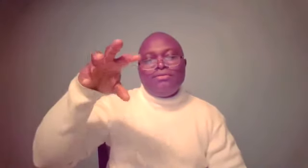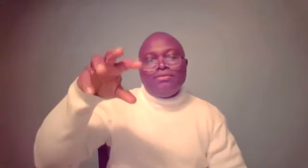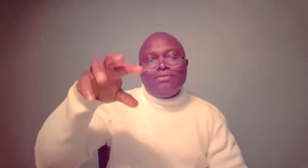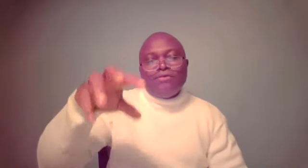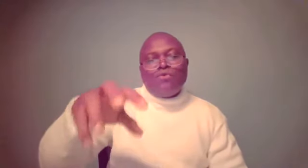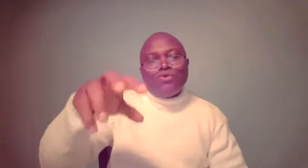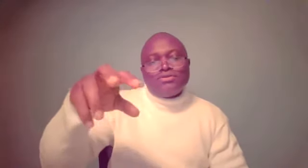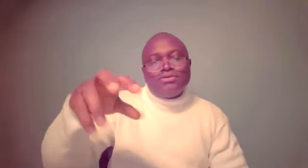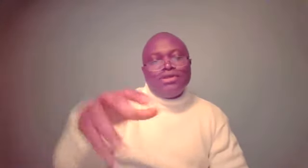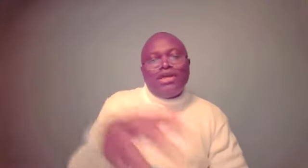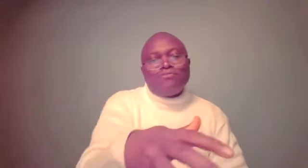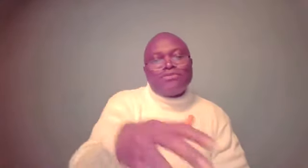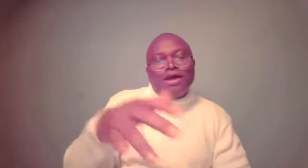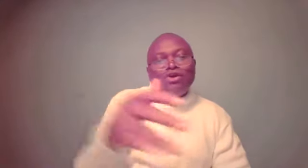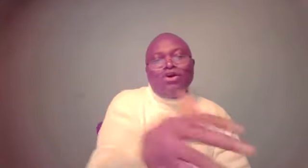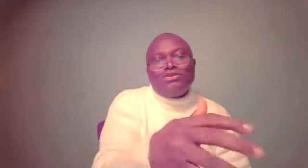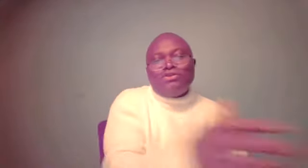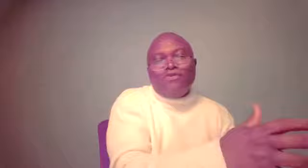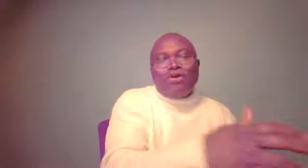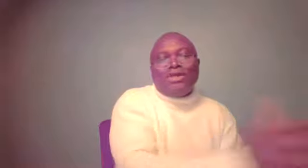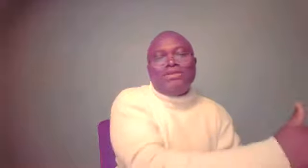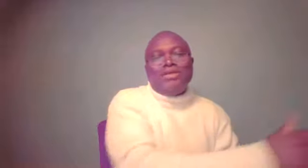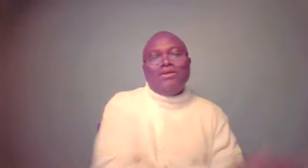Of course, the gifts and callings of God kicked in.